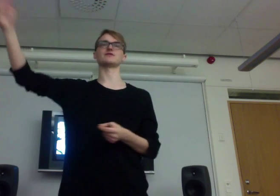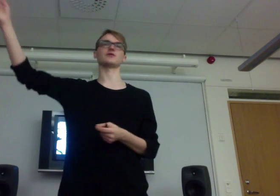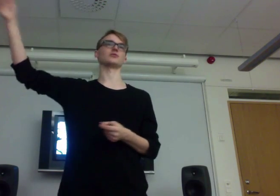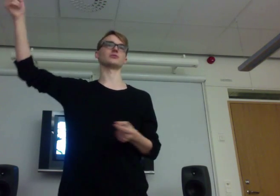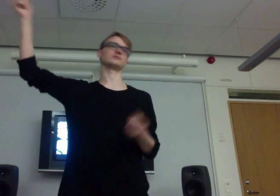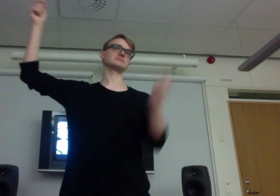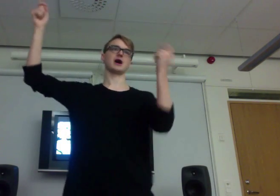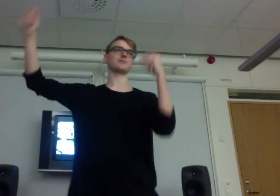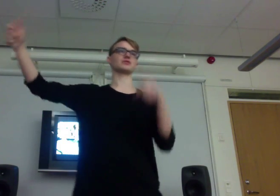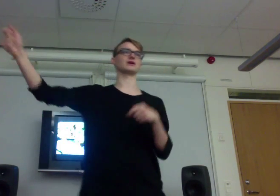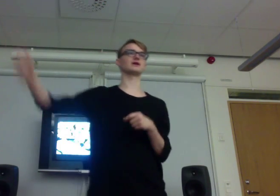phone app thing.